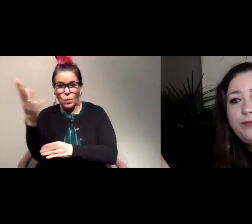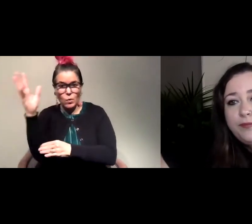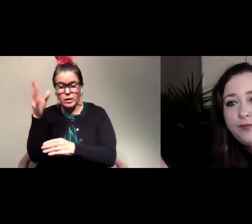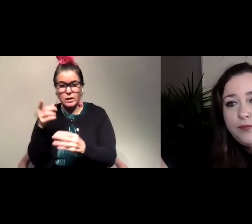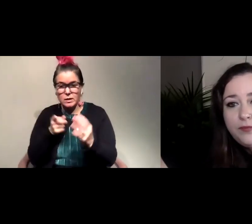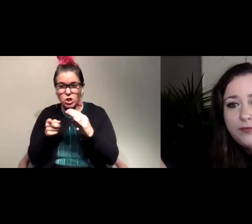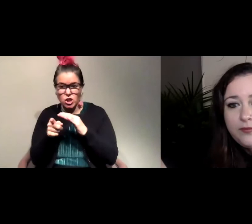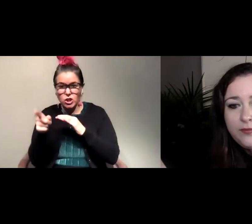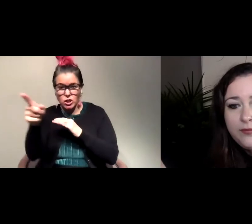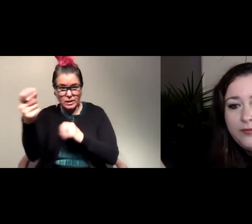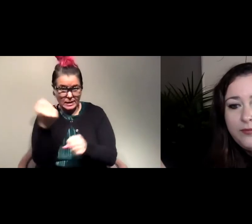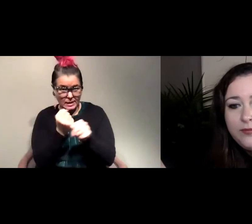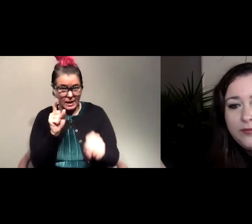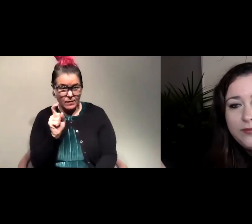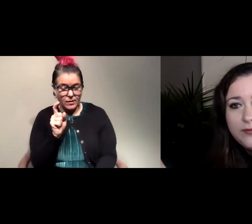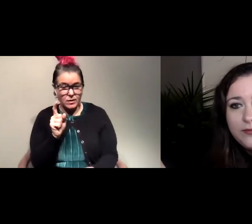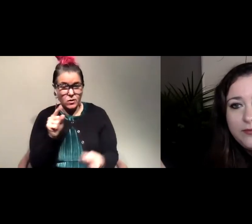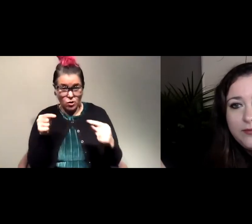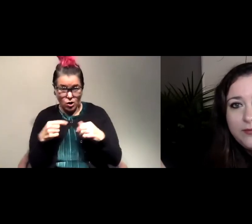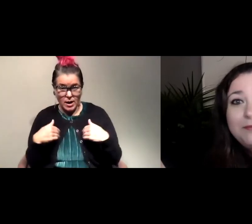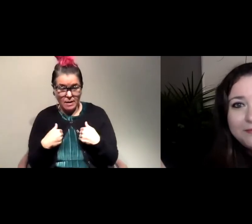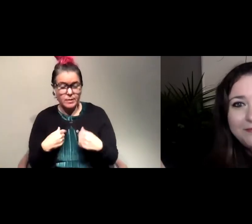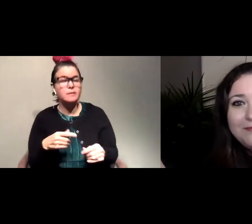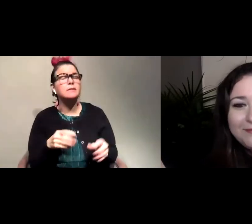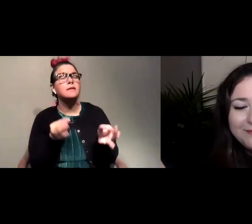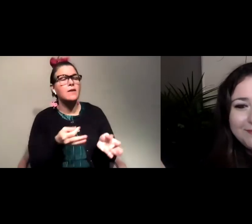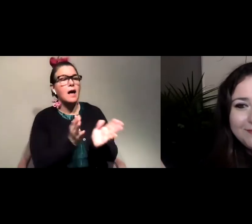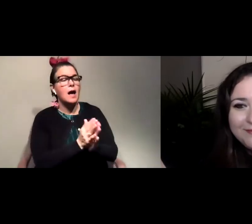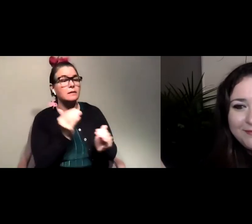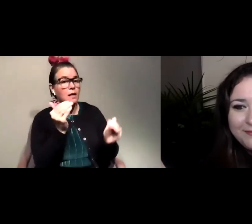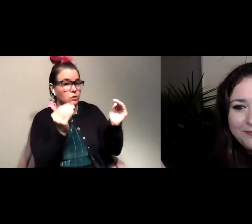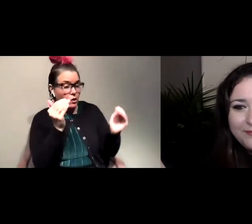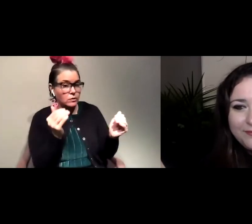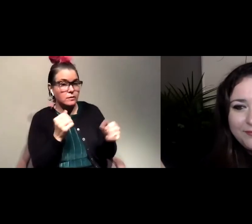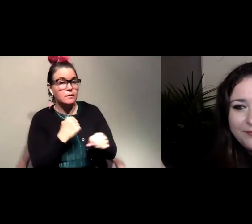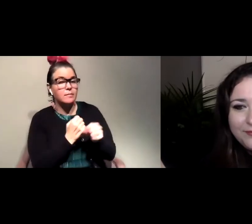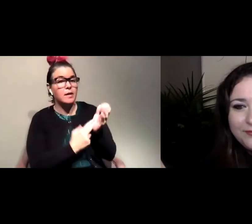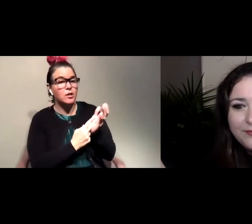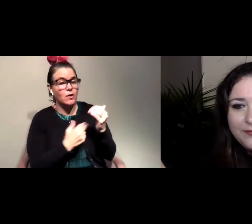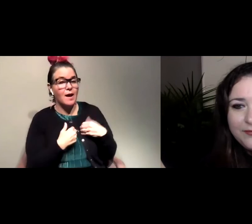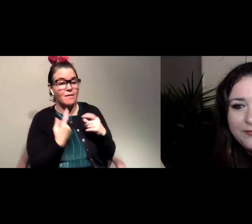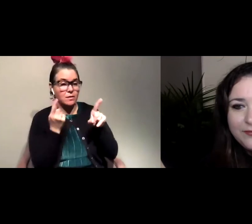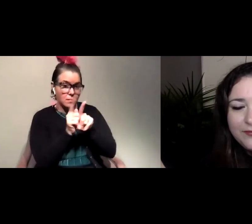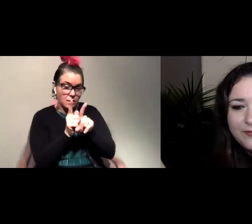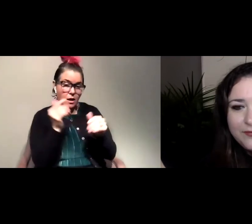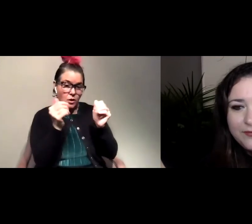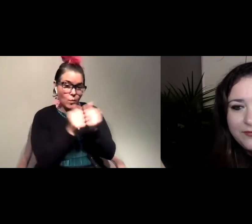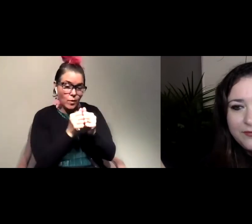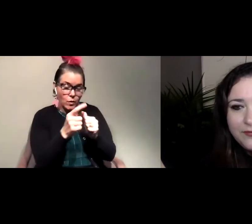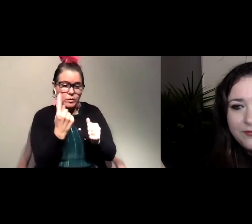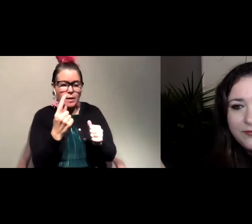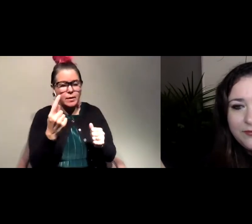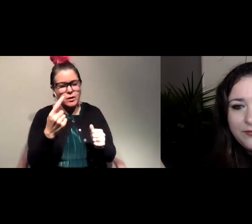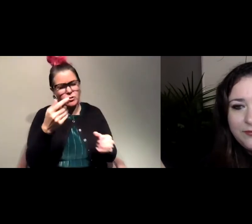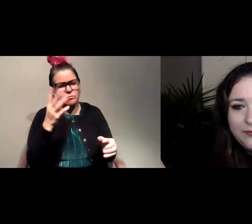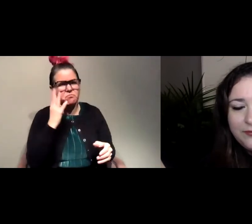Um, so definitely ask your adults, and maybe make sure that you have either an adult with you, or that somebody knows, um,